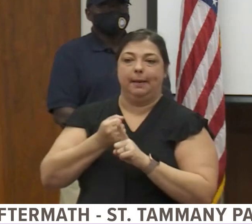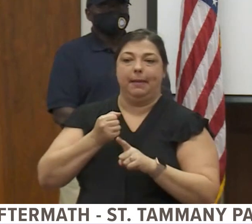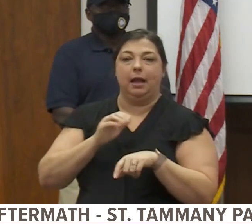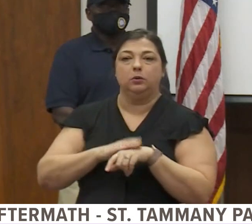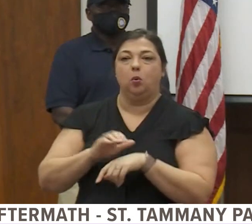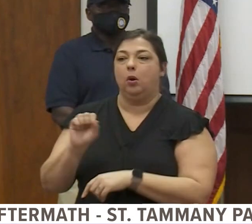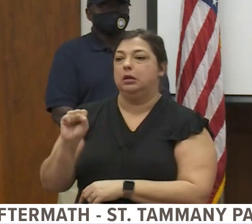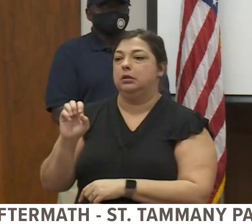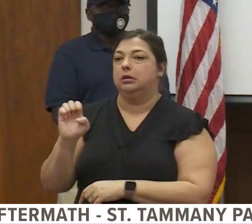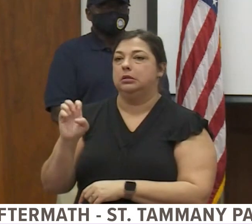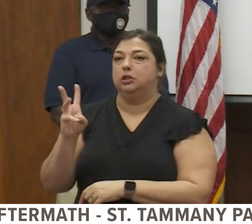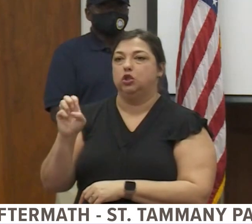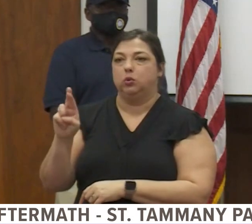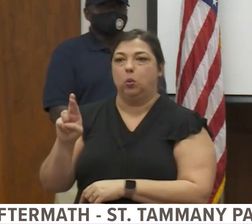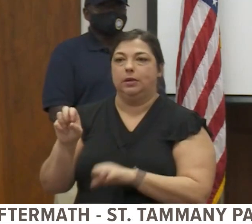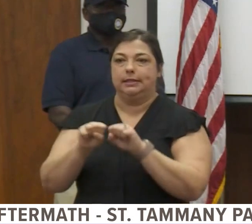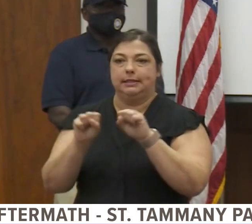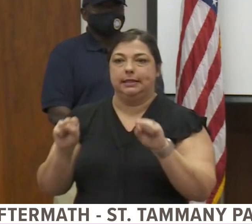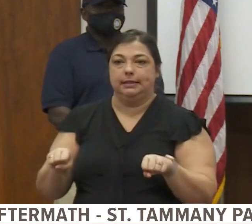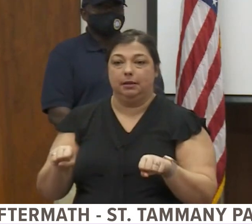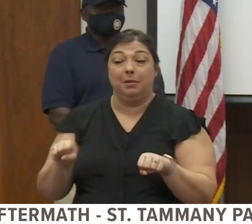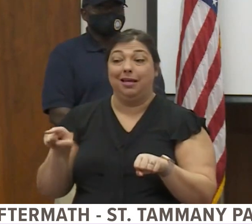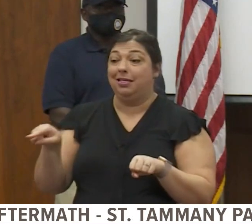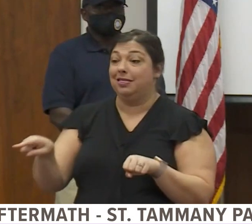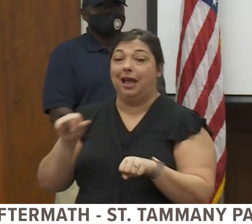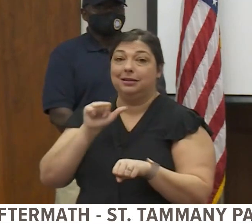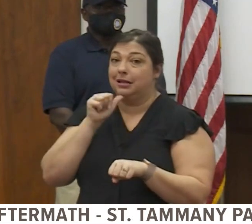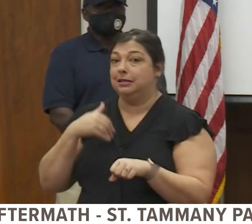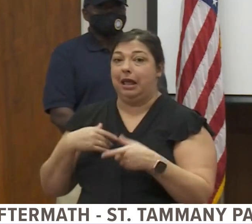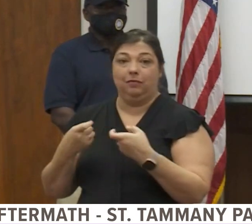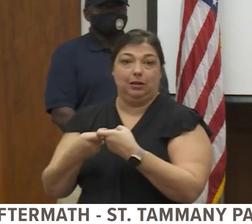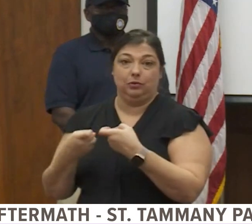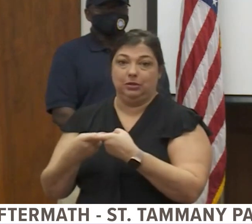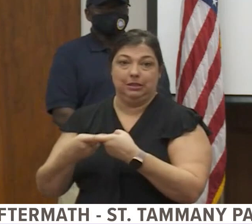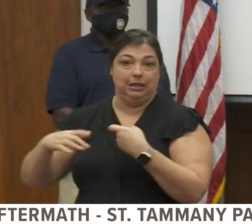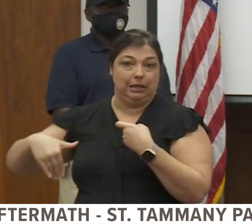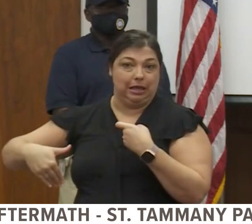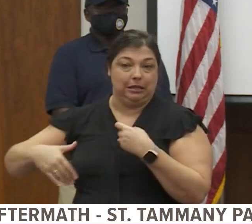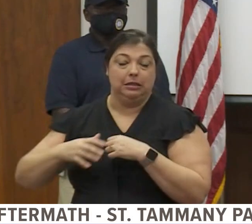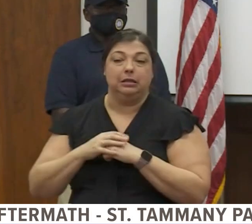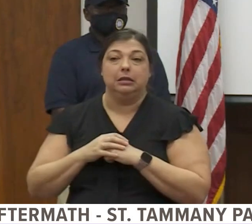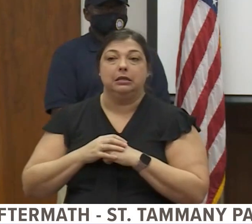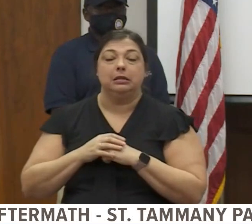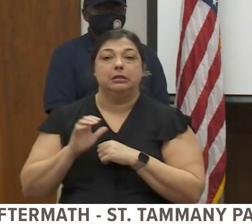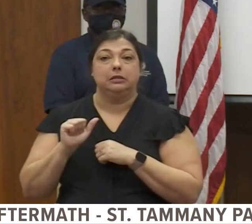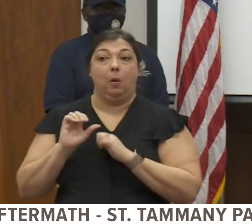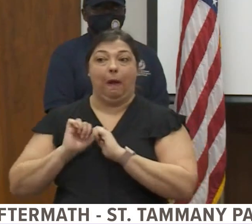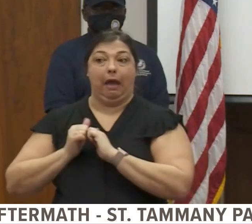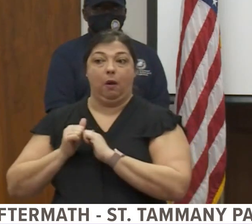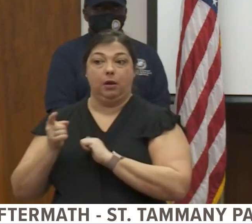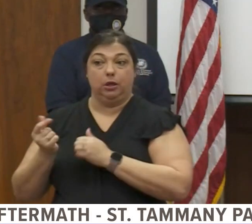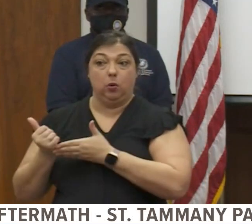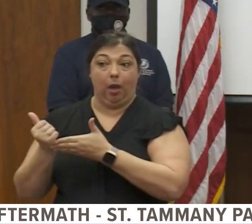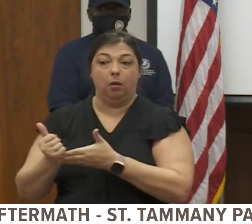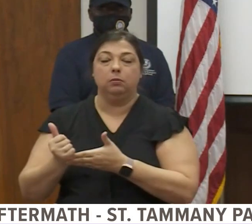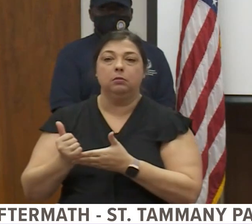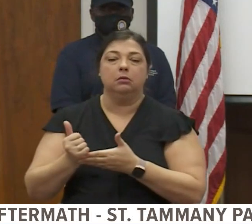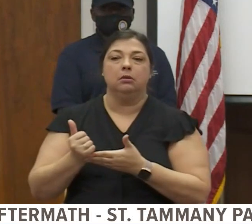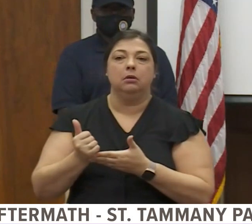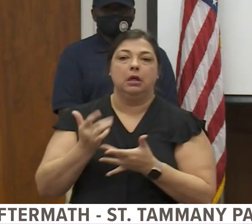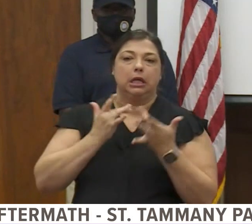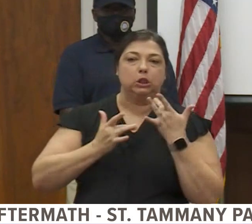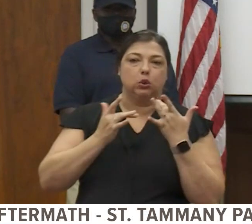sewerage system which again has no electrical power as well. So a way of minimizing the impact is to conserve water.